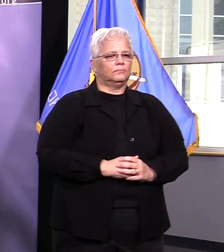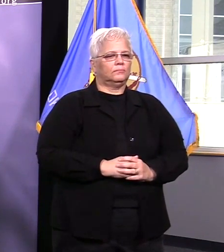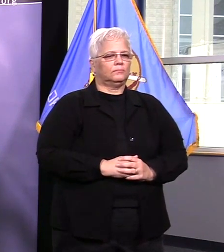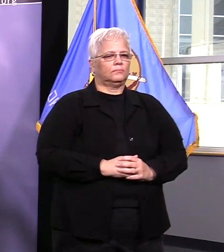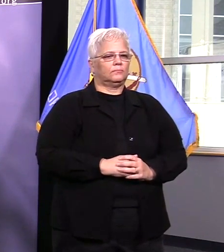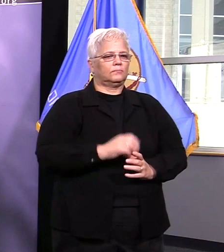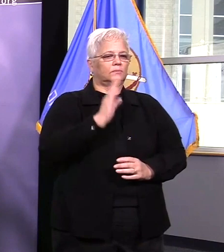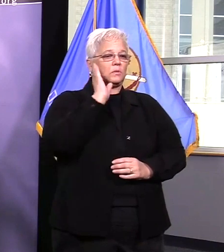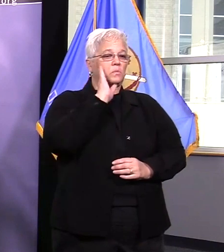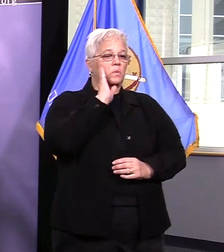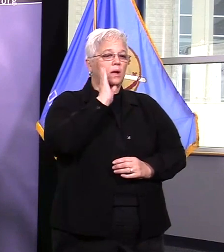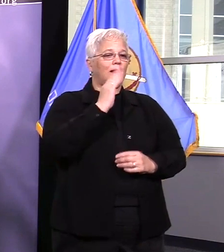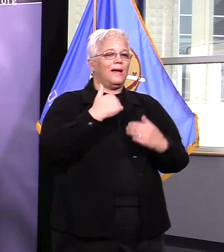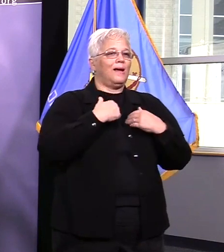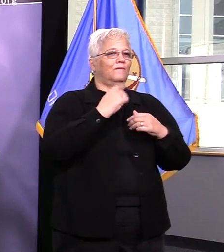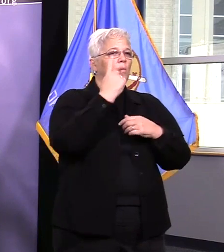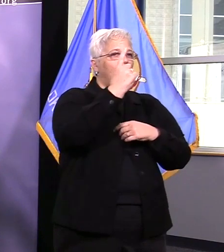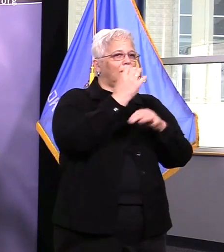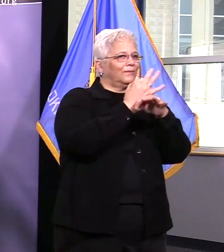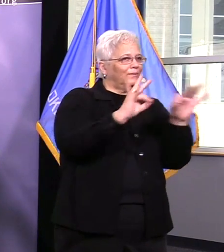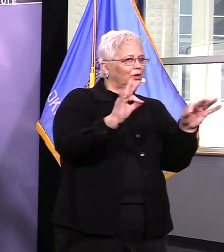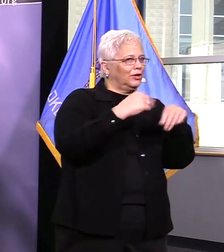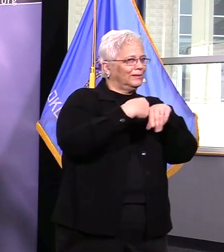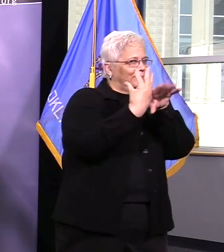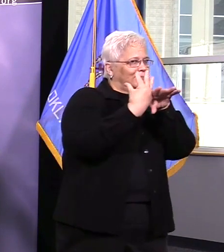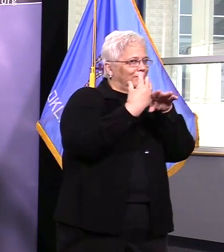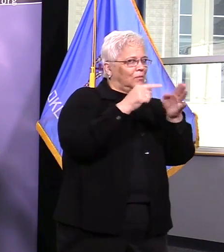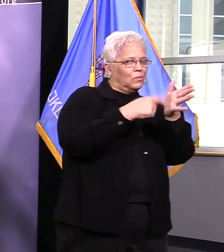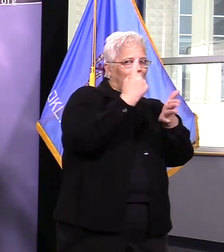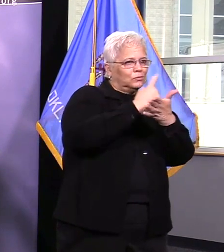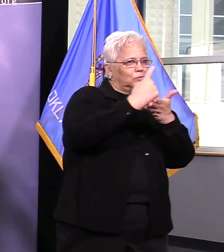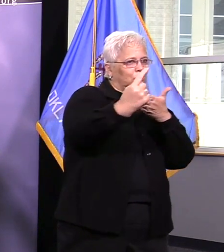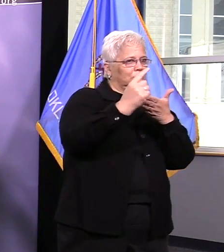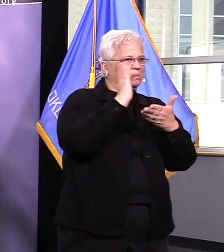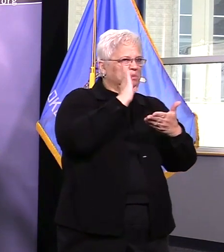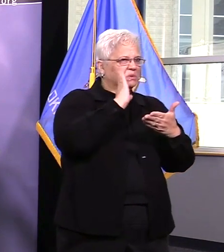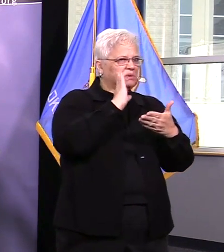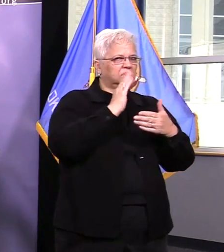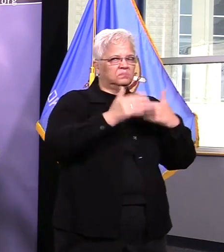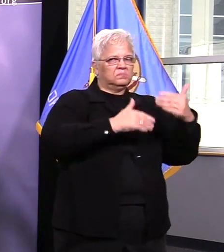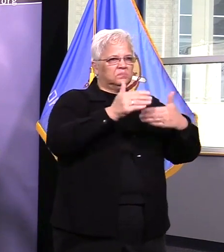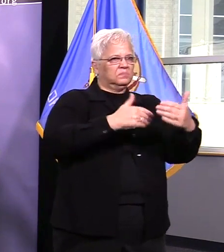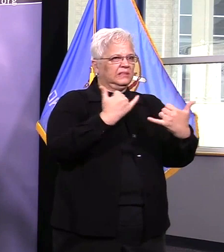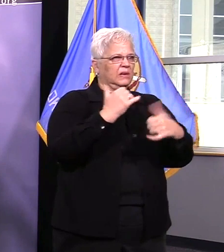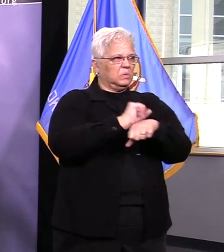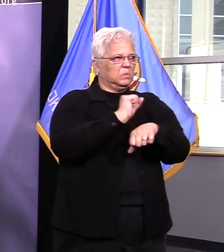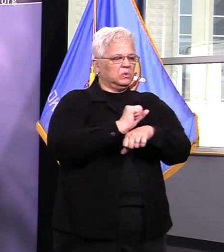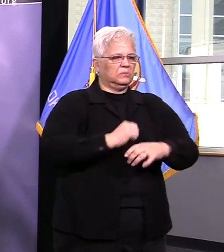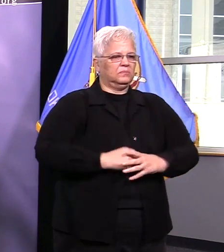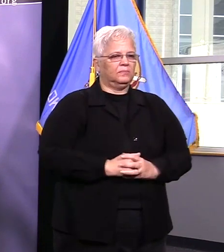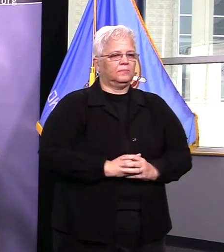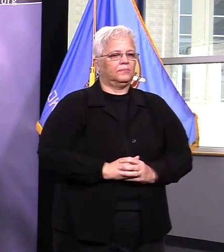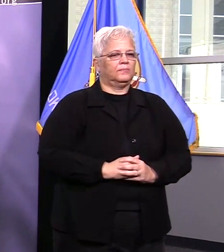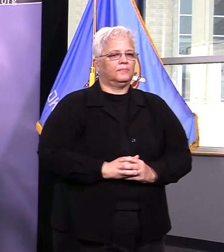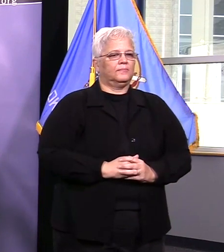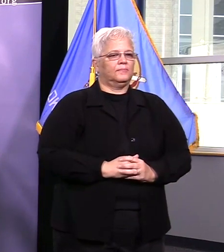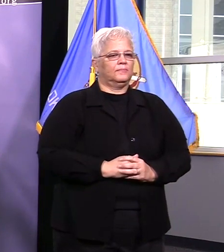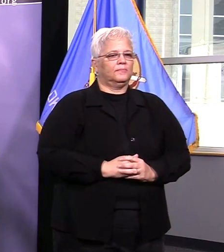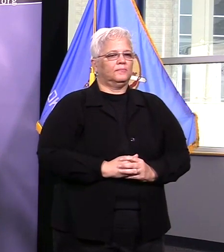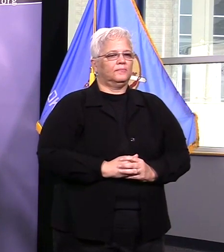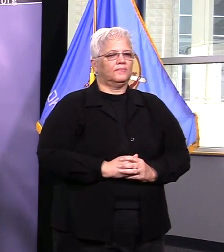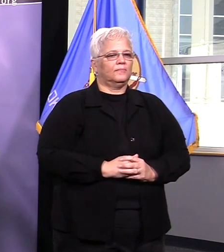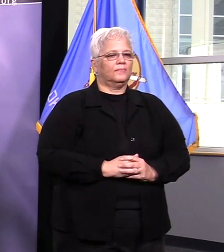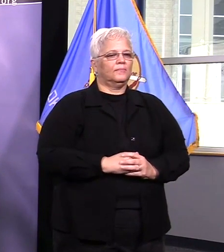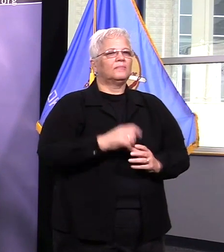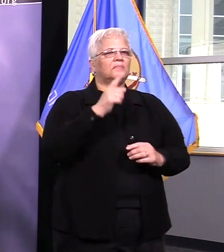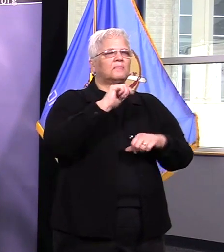vendor we will keep the public abreast of this through social media and other means our